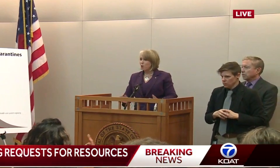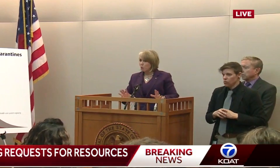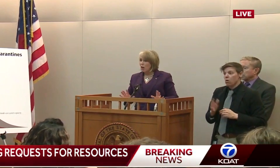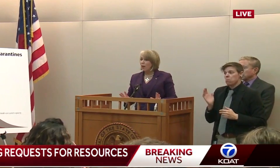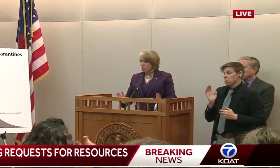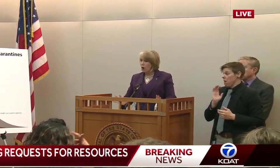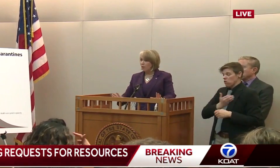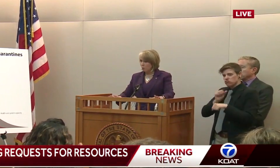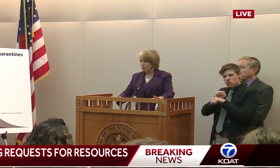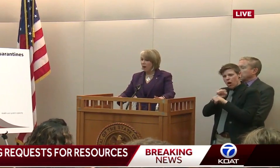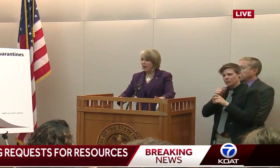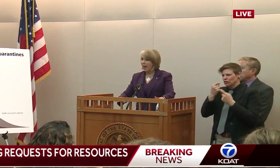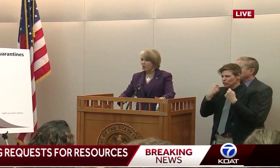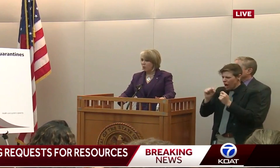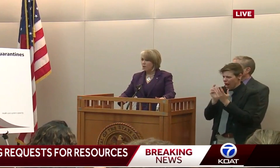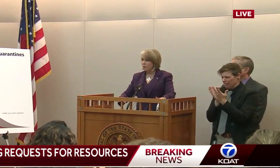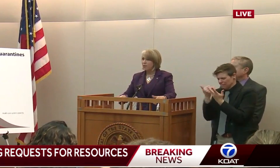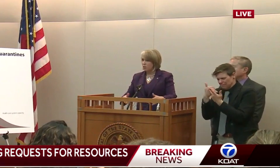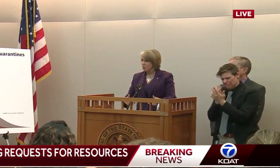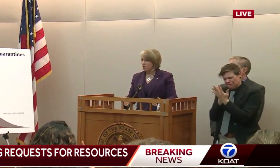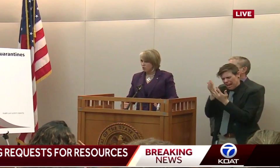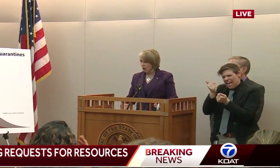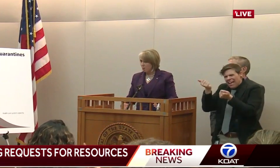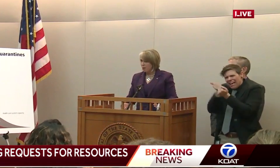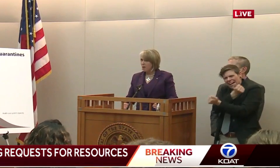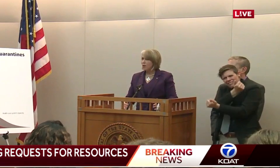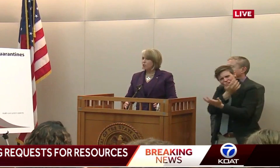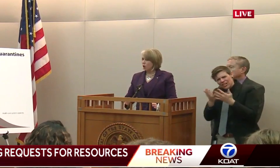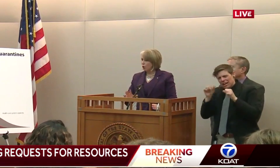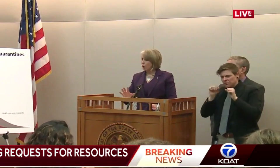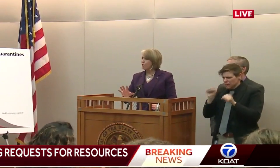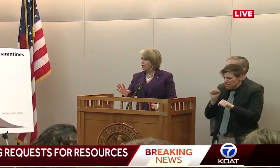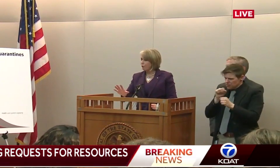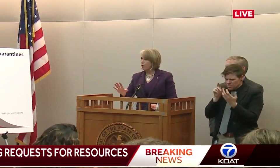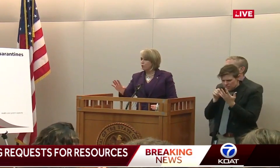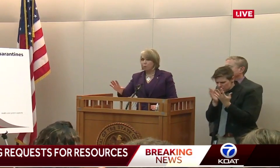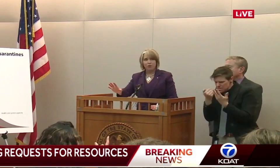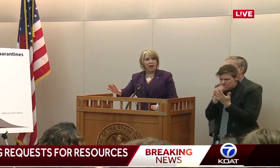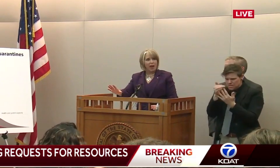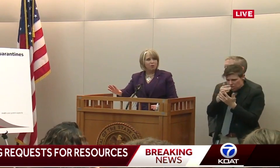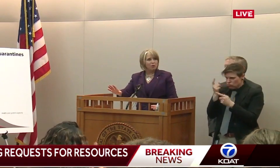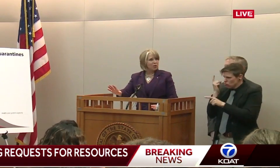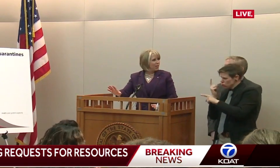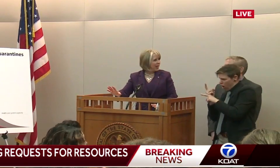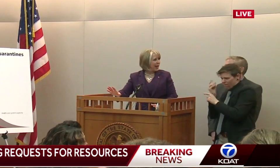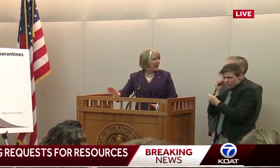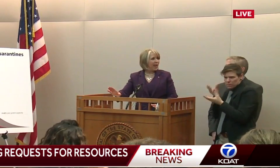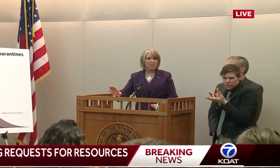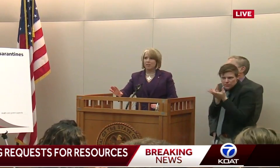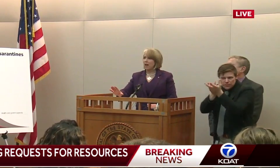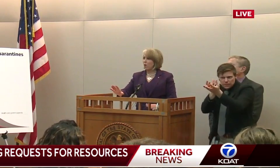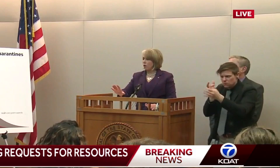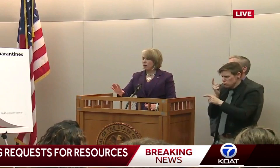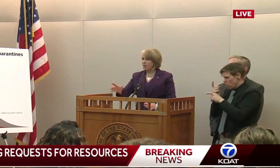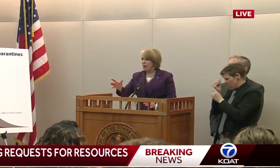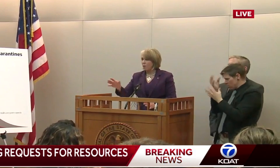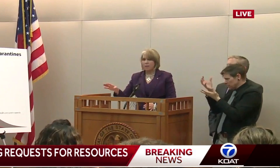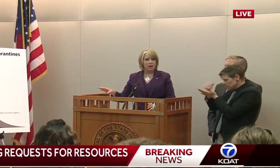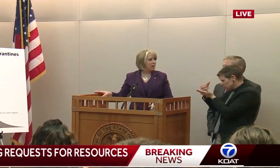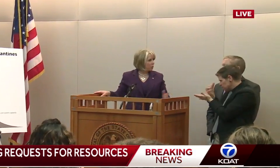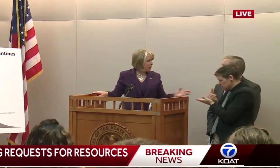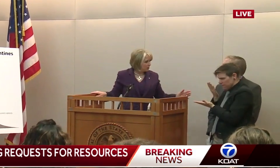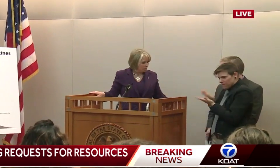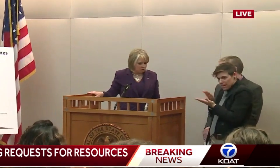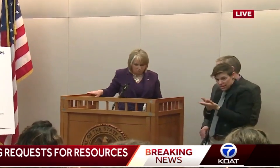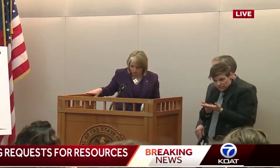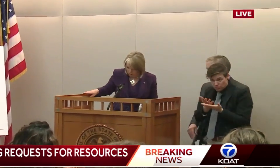in government who's not trying to provide accurate information. That's our job. So good for the folks who put that out, and we'll get that